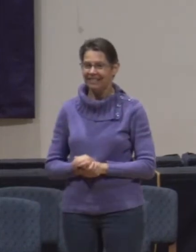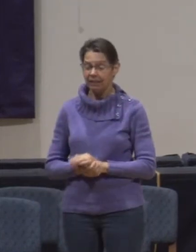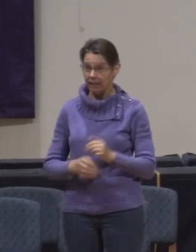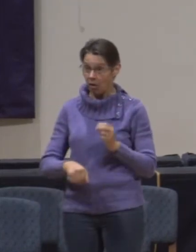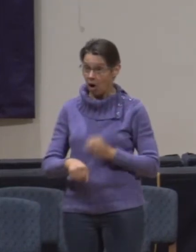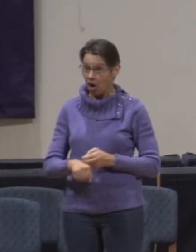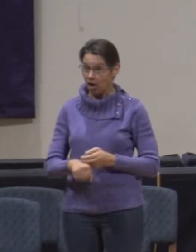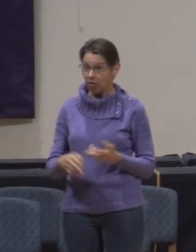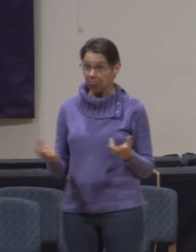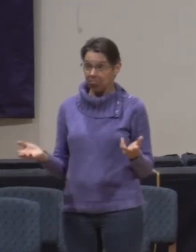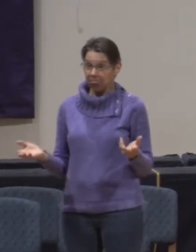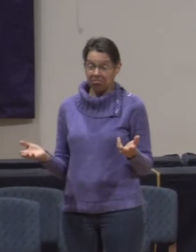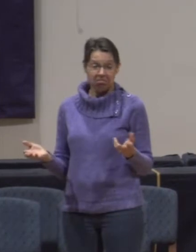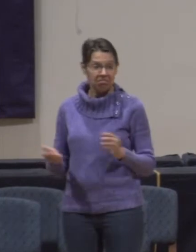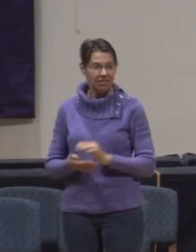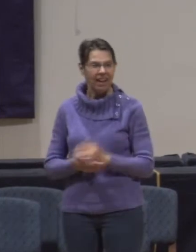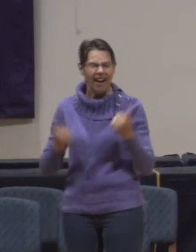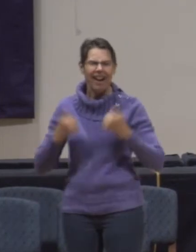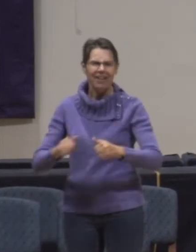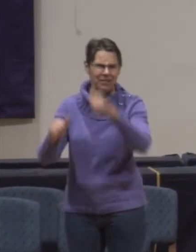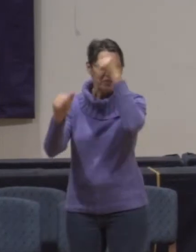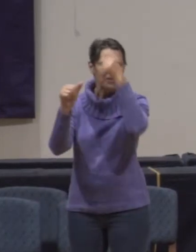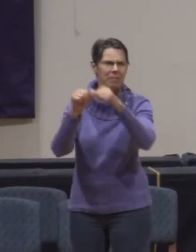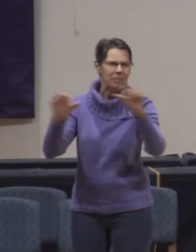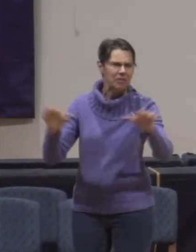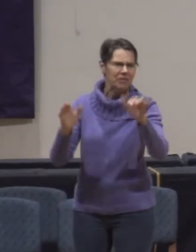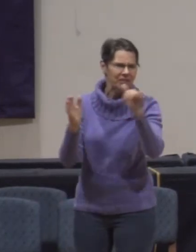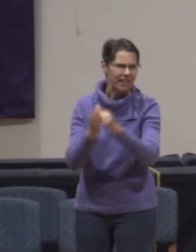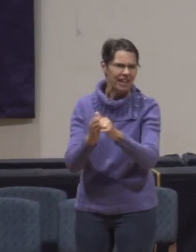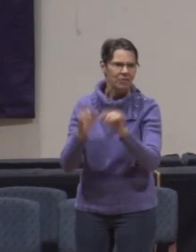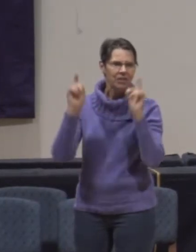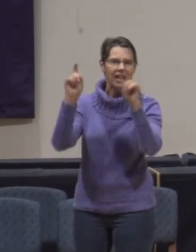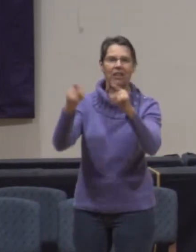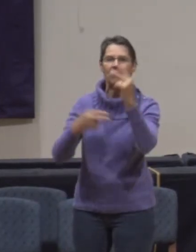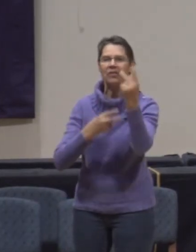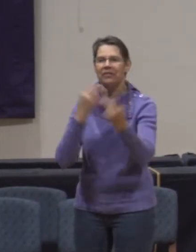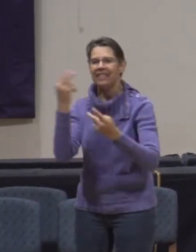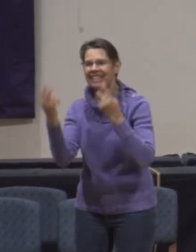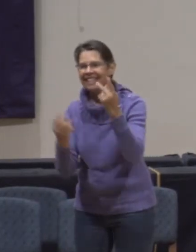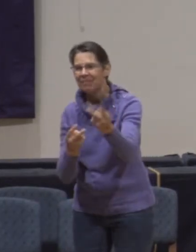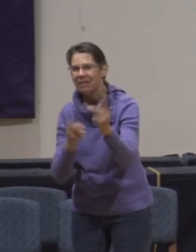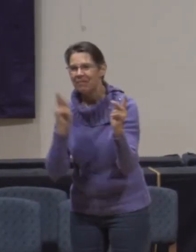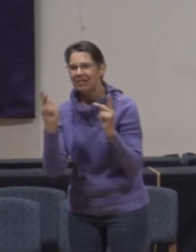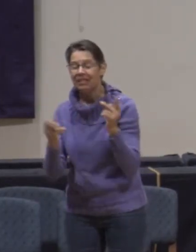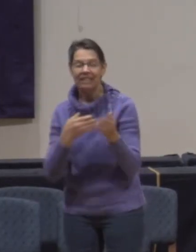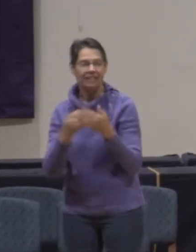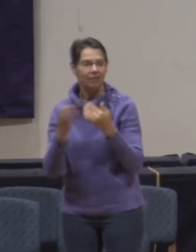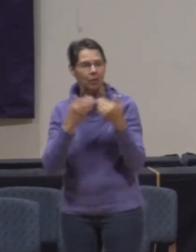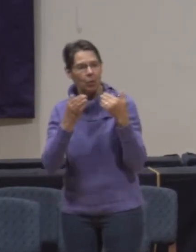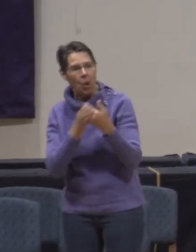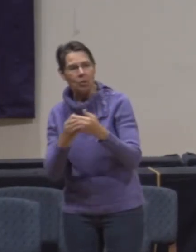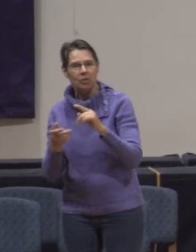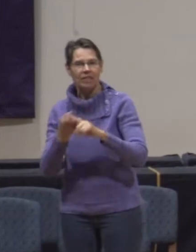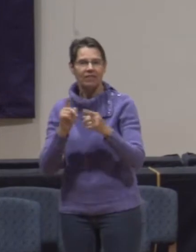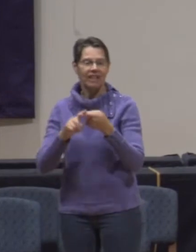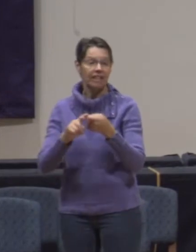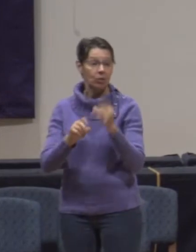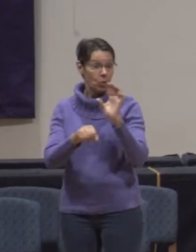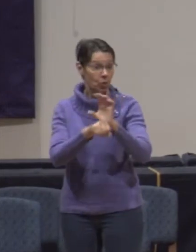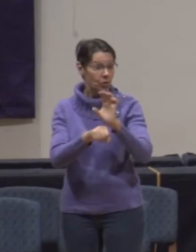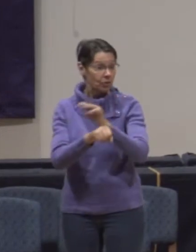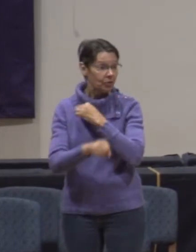I try to remember, frankly, to do that when I'm going to visit anyone, whether they're close friends or a member of the church or